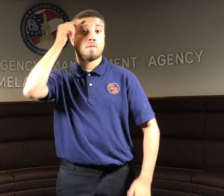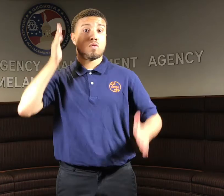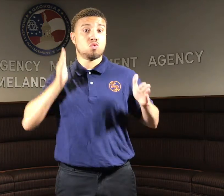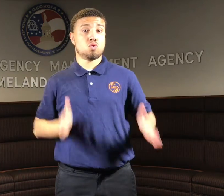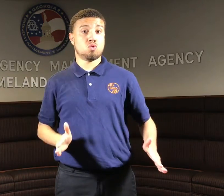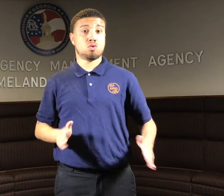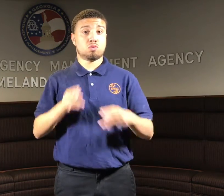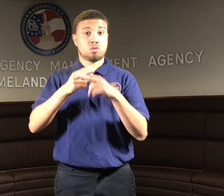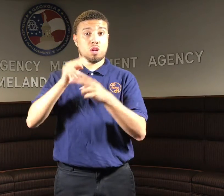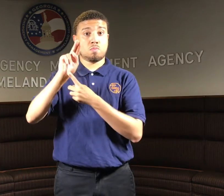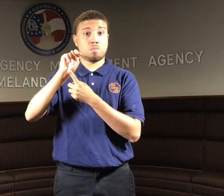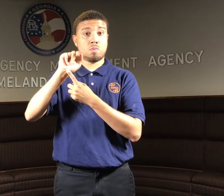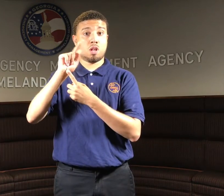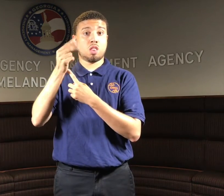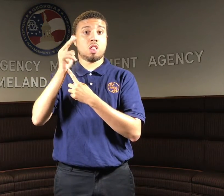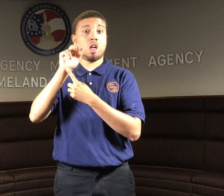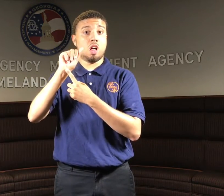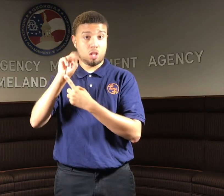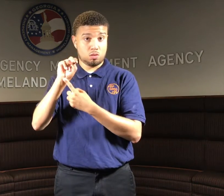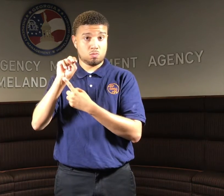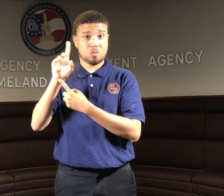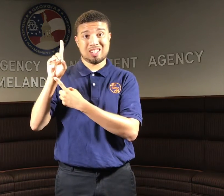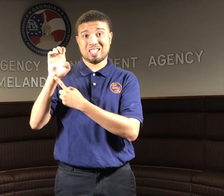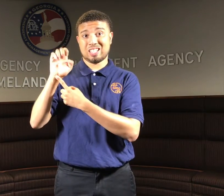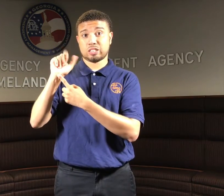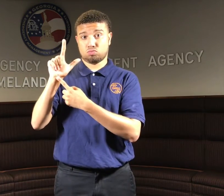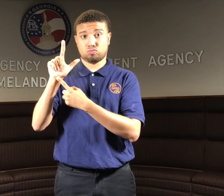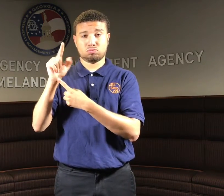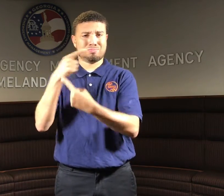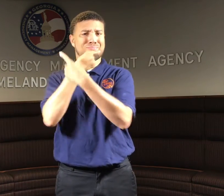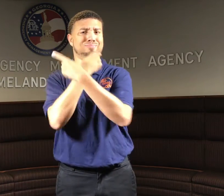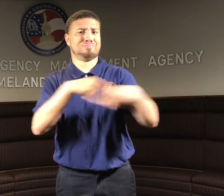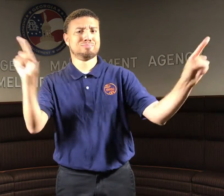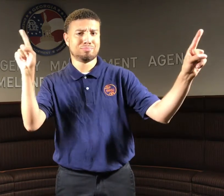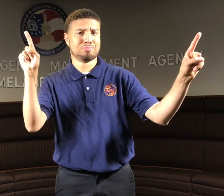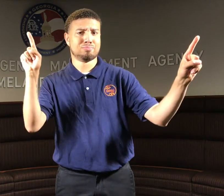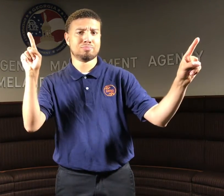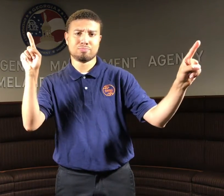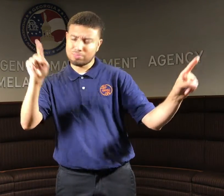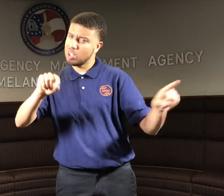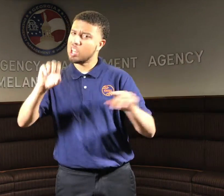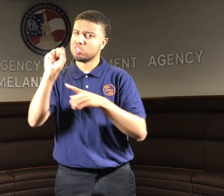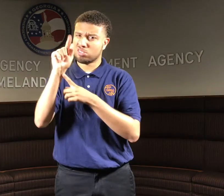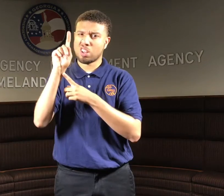Governor Nathan Deal declared a state of emergency for 13 counties.